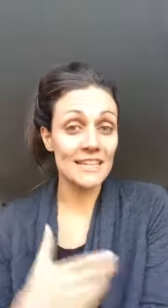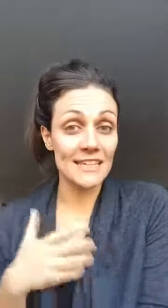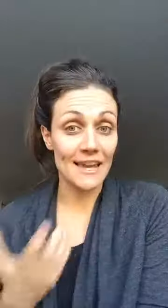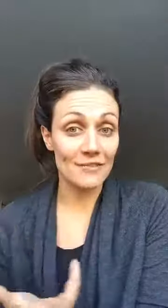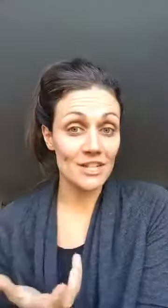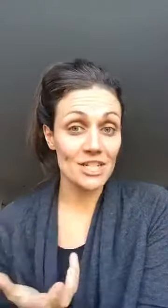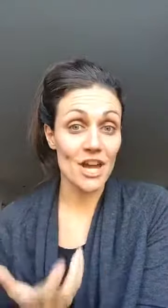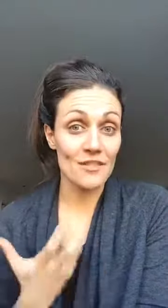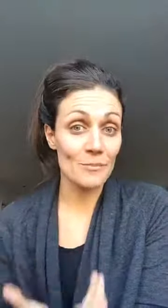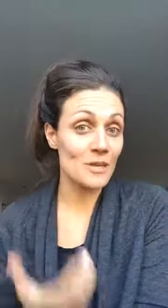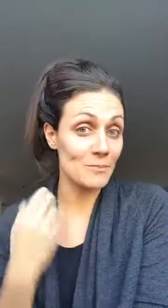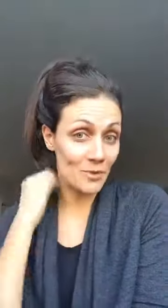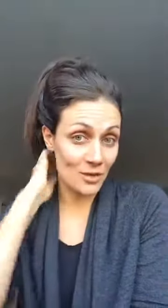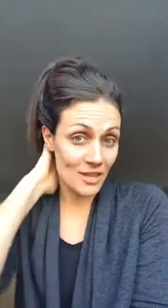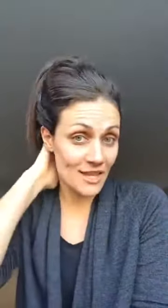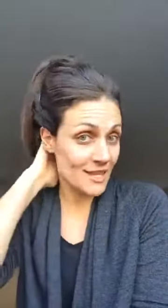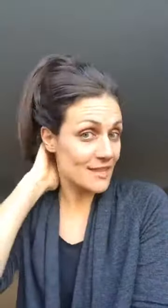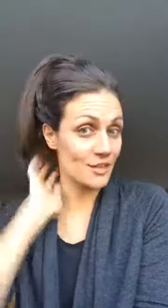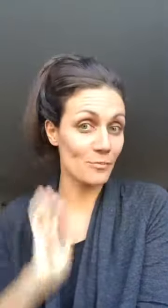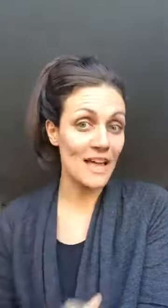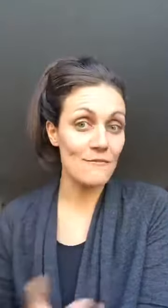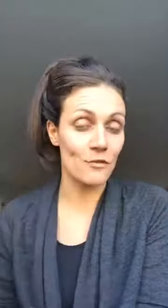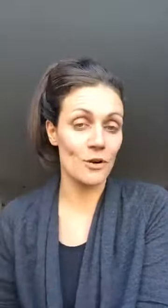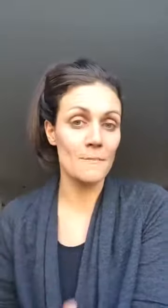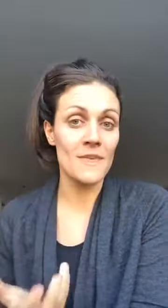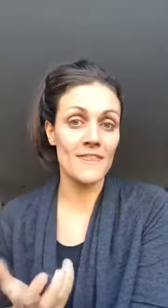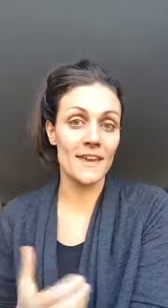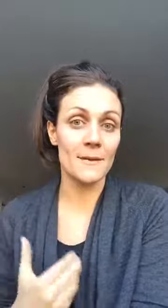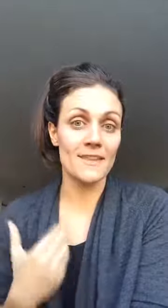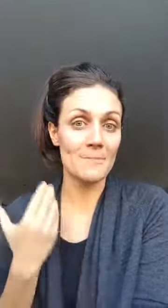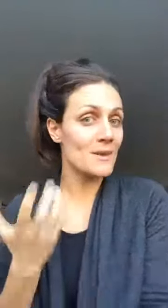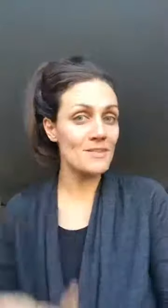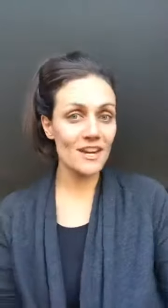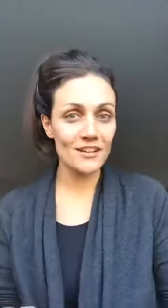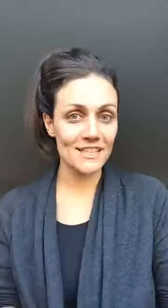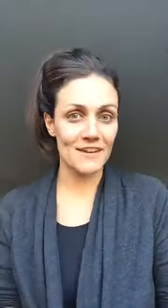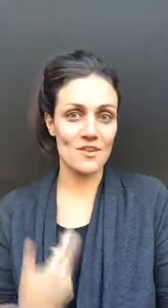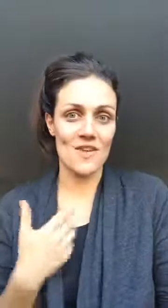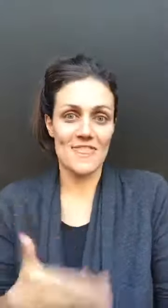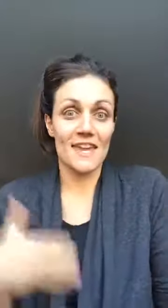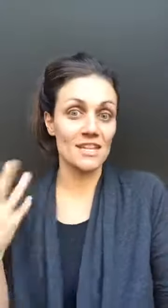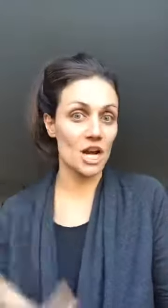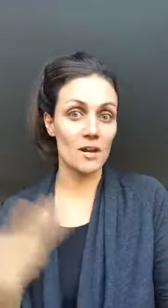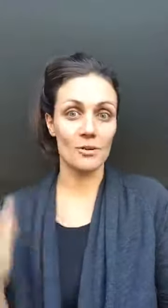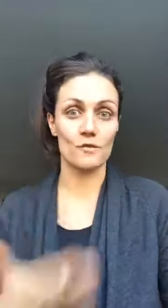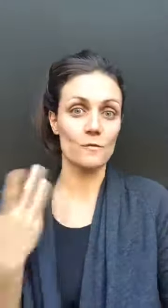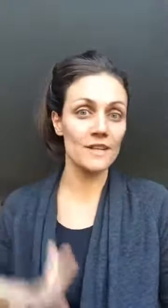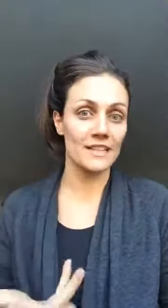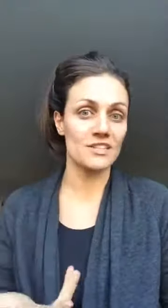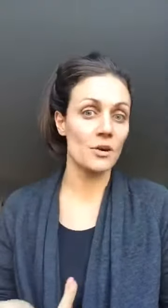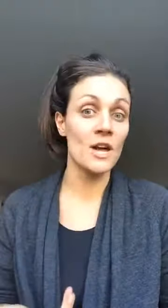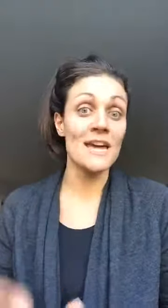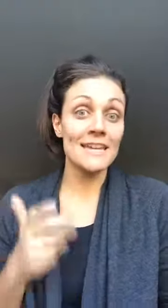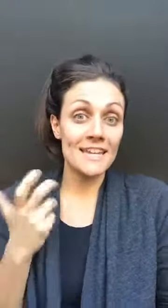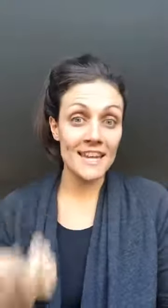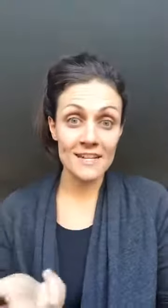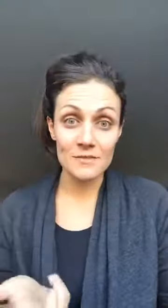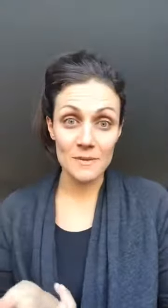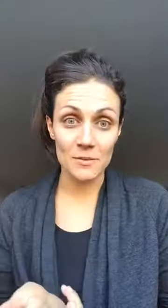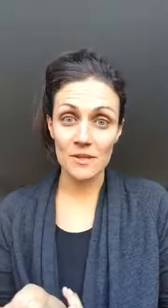leverage other people their platform that they maybe they already love you and they can talk about you freely so connect with people that